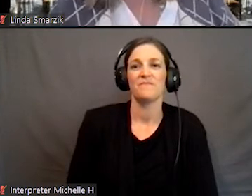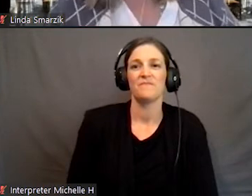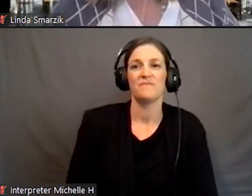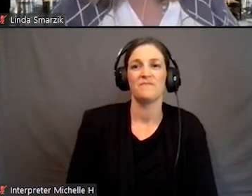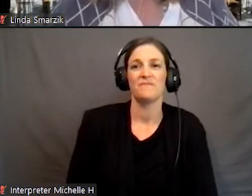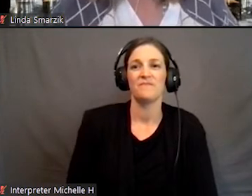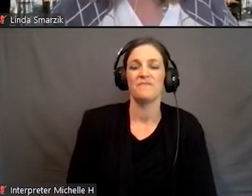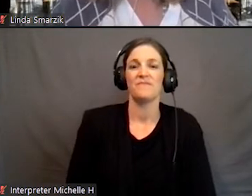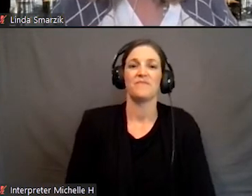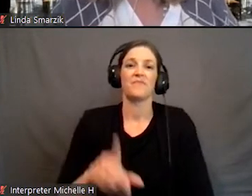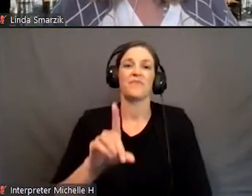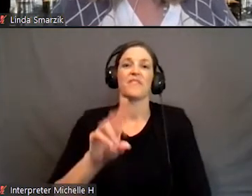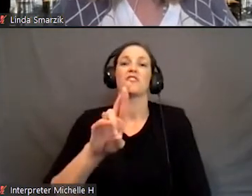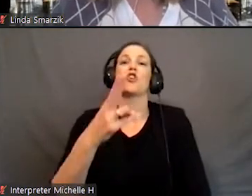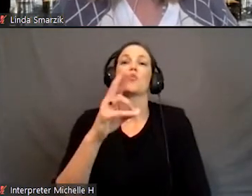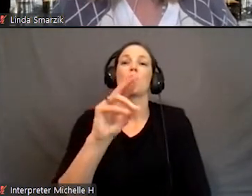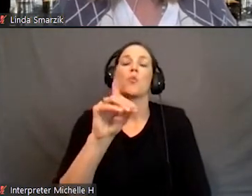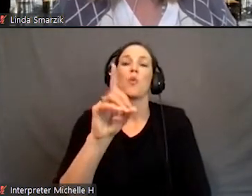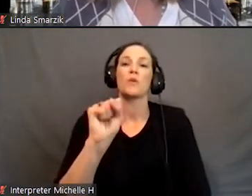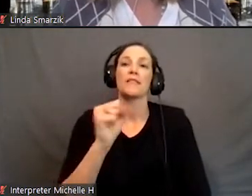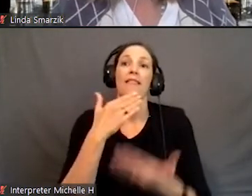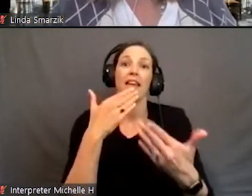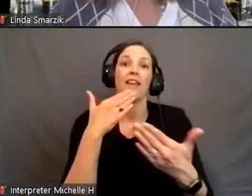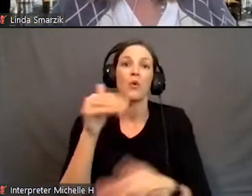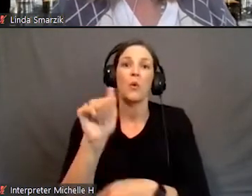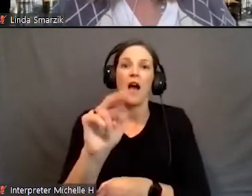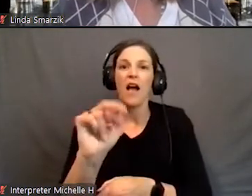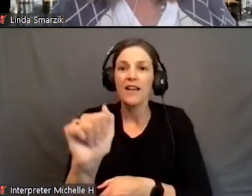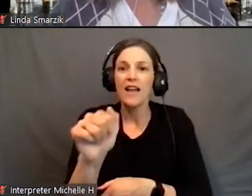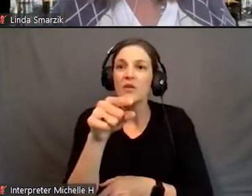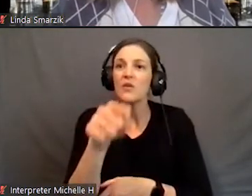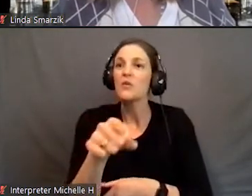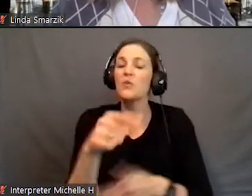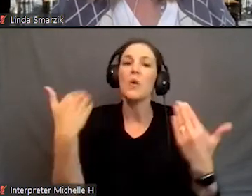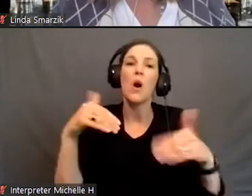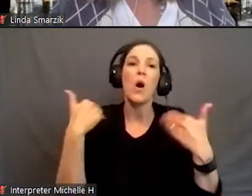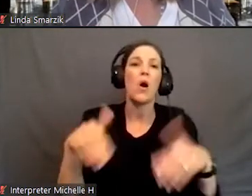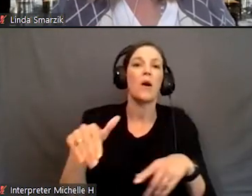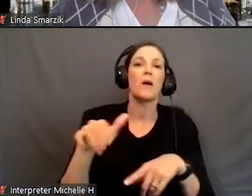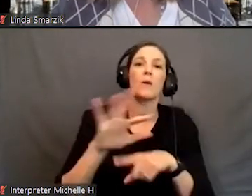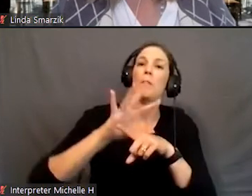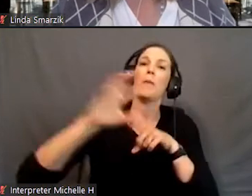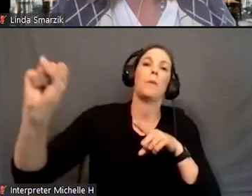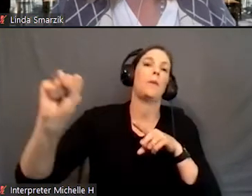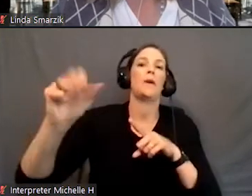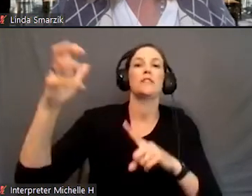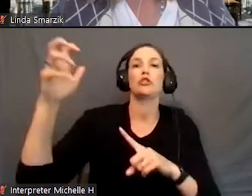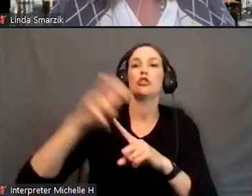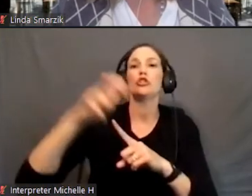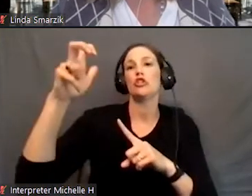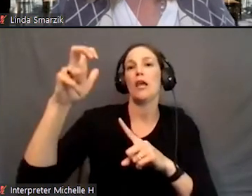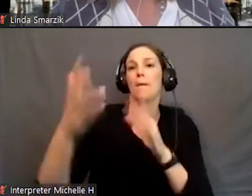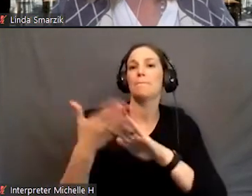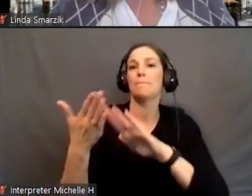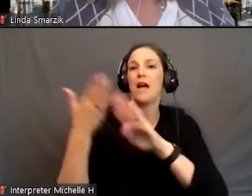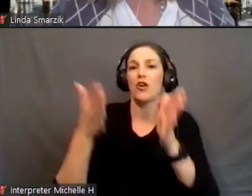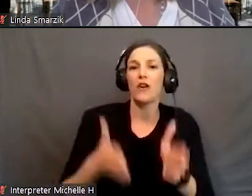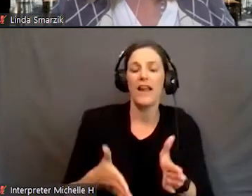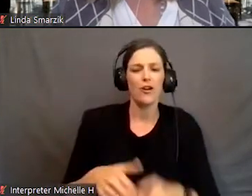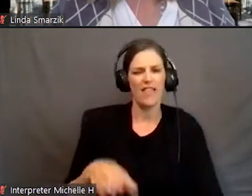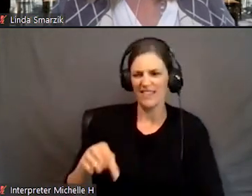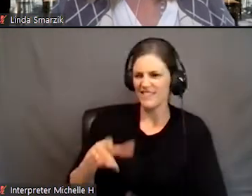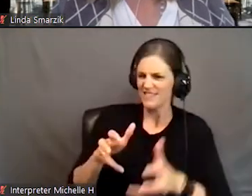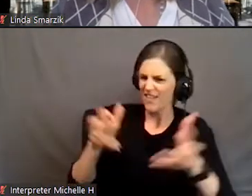And thank you, Ana. You are an absolute phenomenal moderator. This has been a lot of